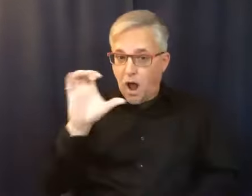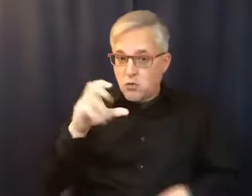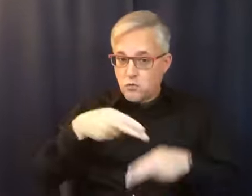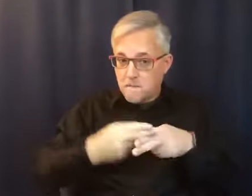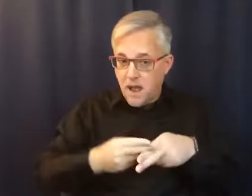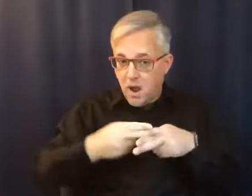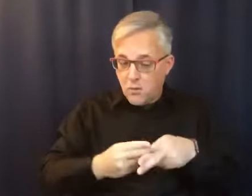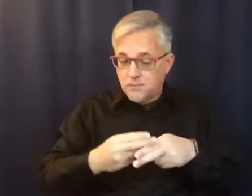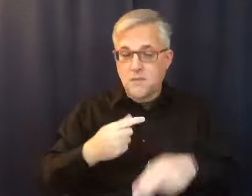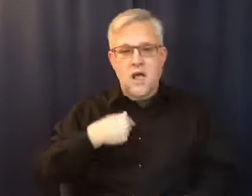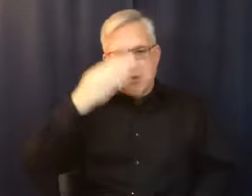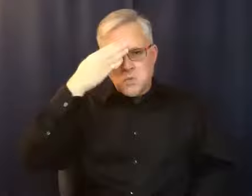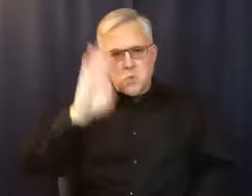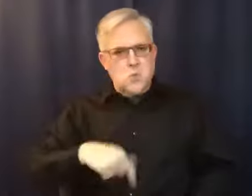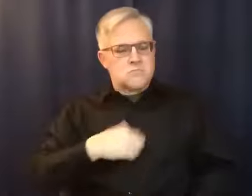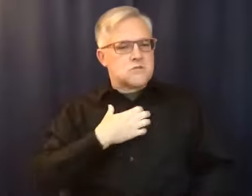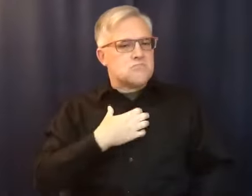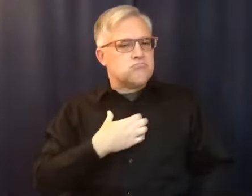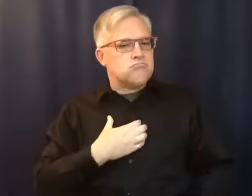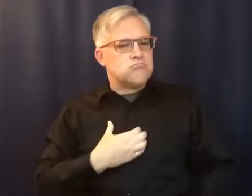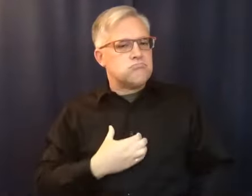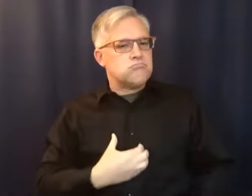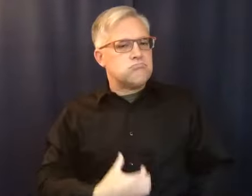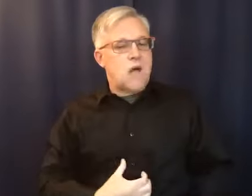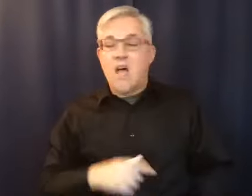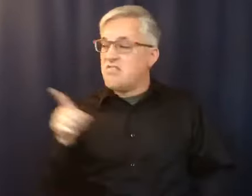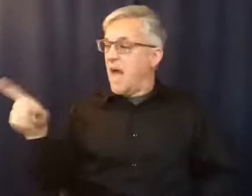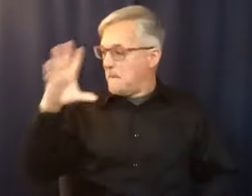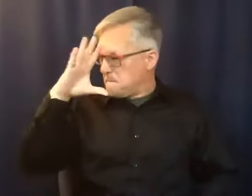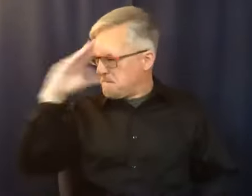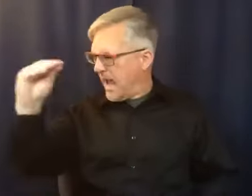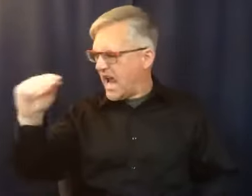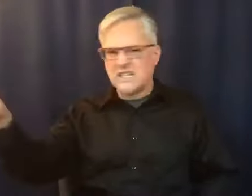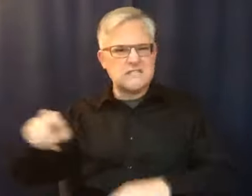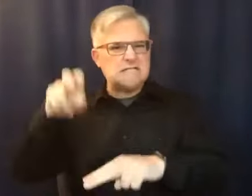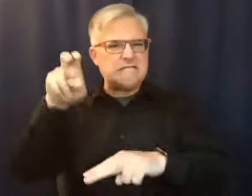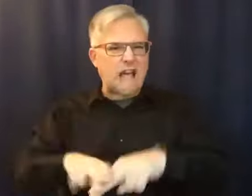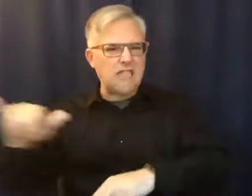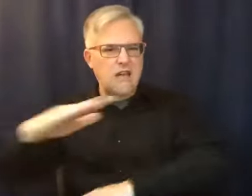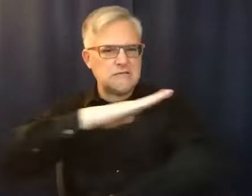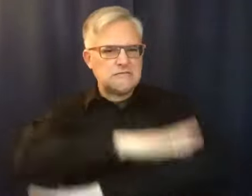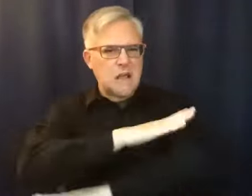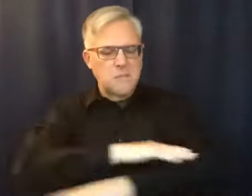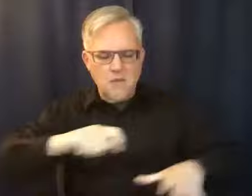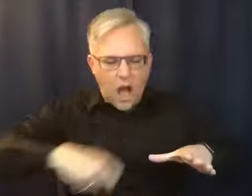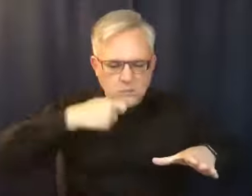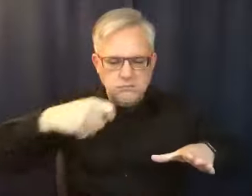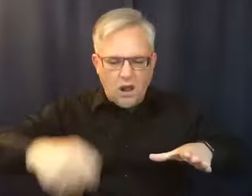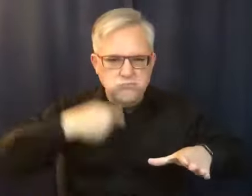And the fact that this man sat at that table and not only drank, but he consumed all that food. I knew that I